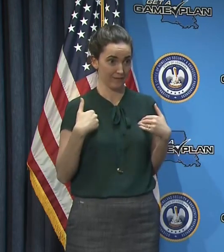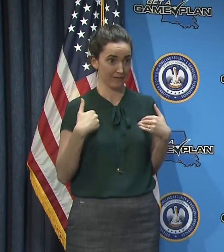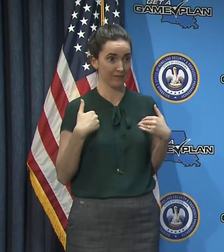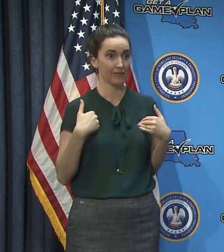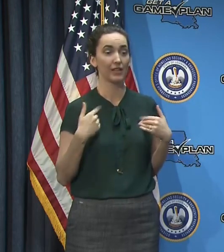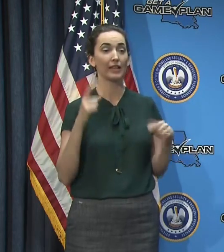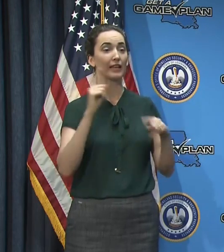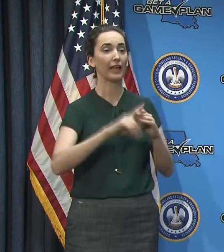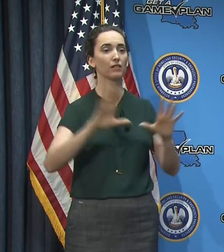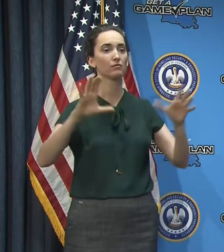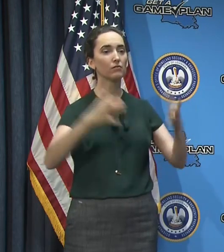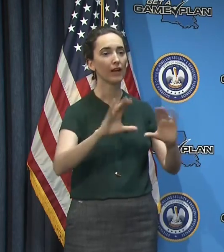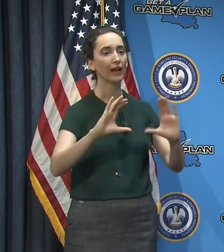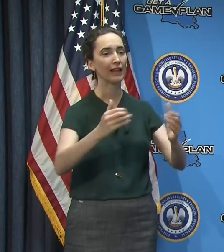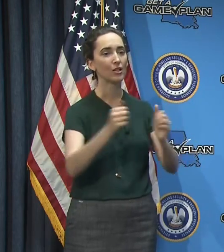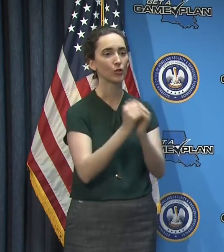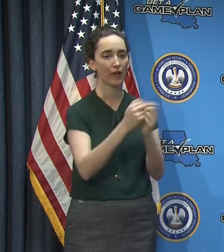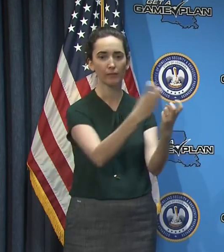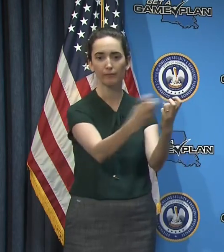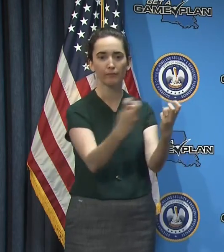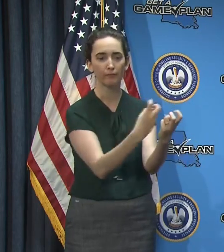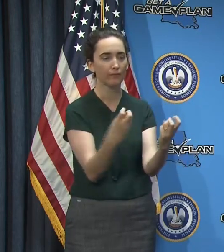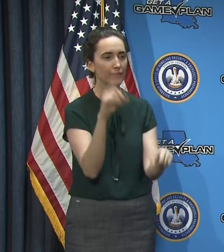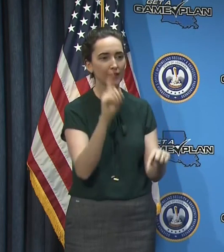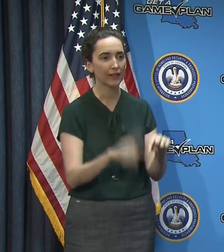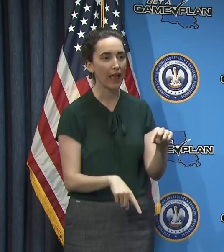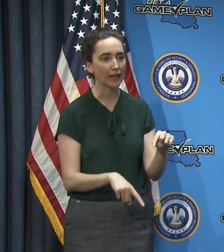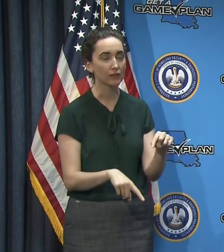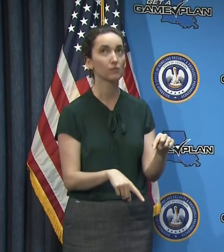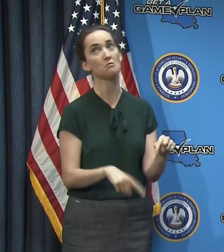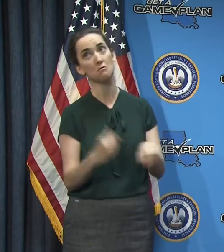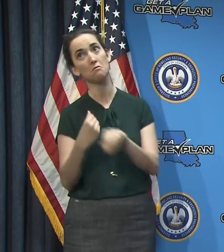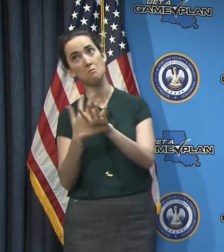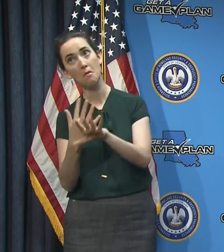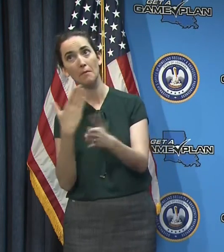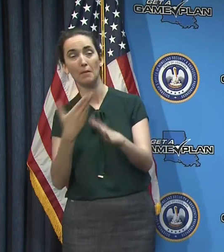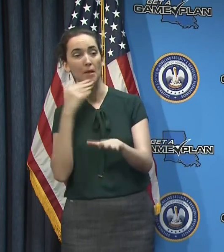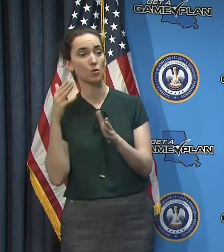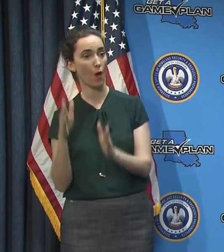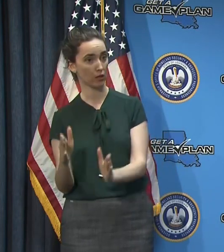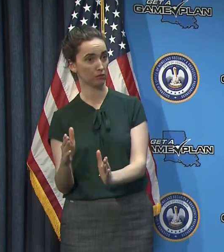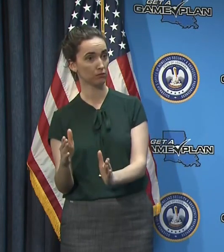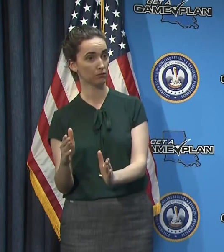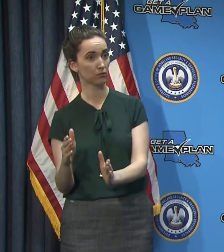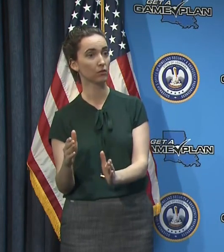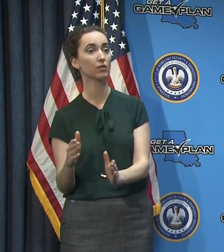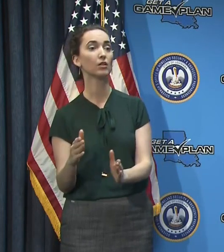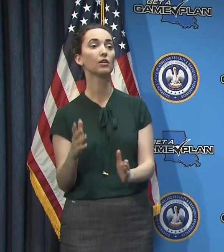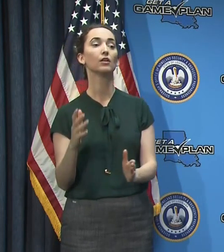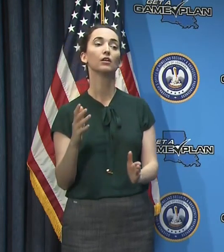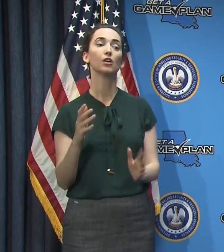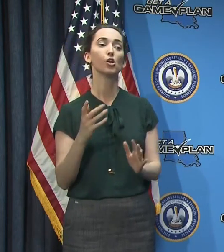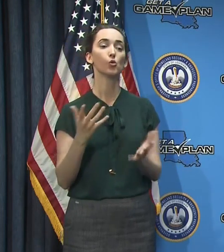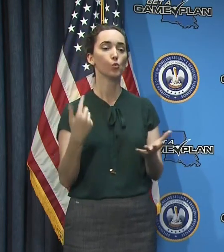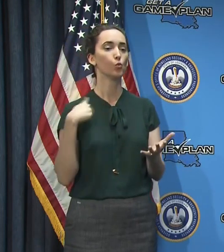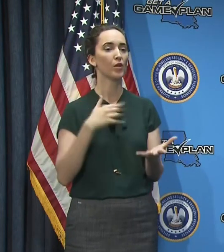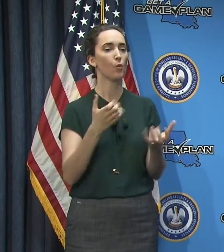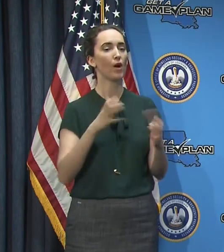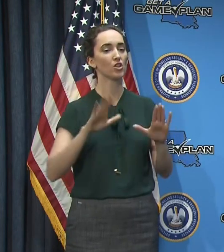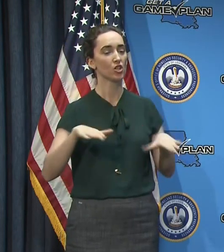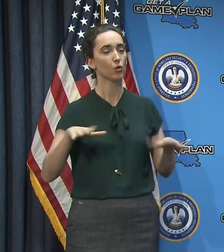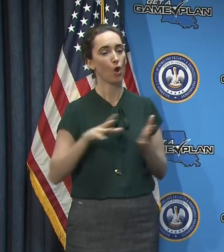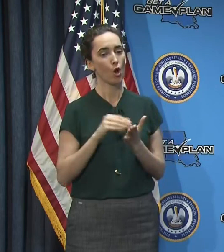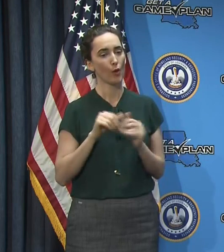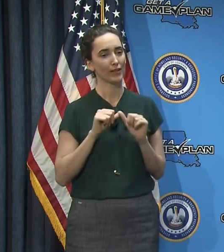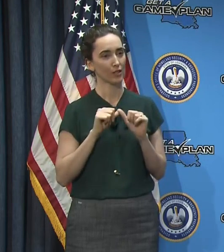able to assemble in your classroom. Uh, and so because of that, because we want our children to continue learning as best